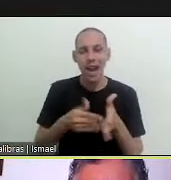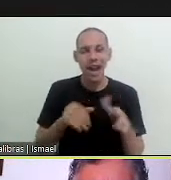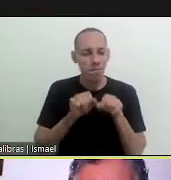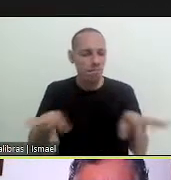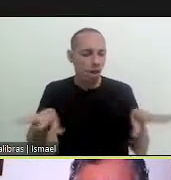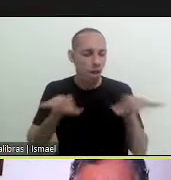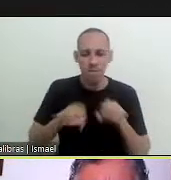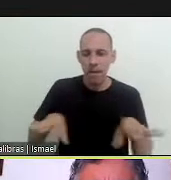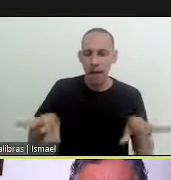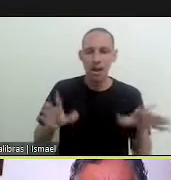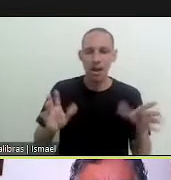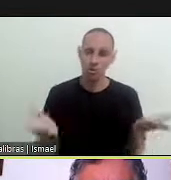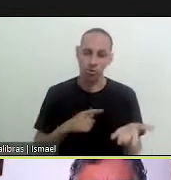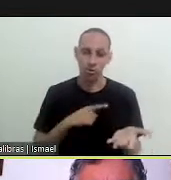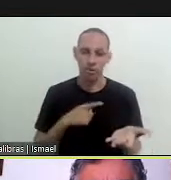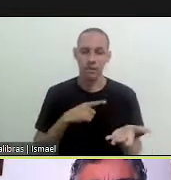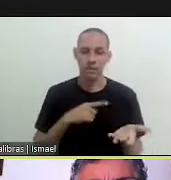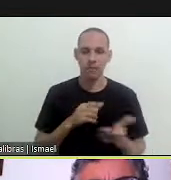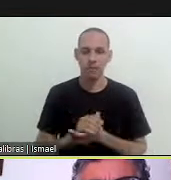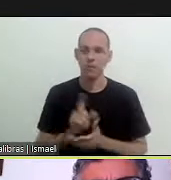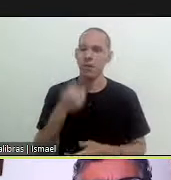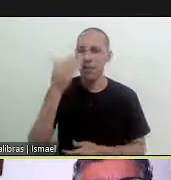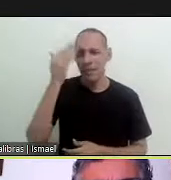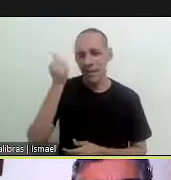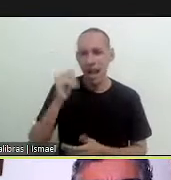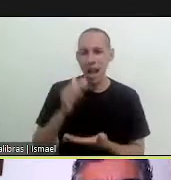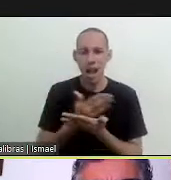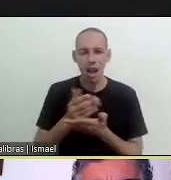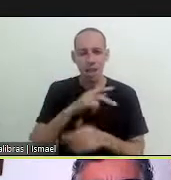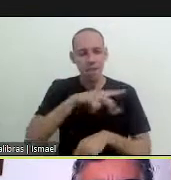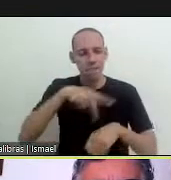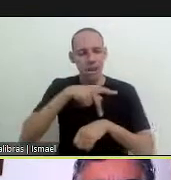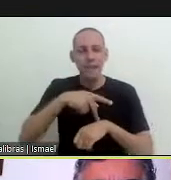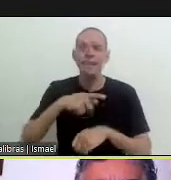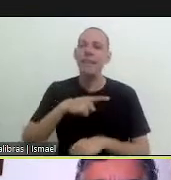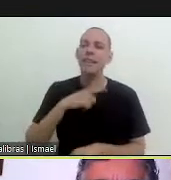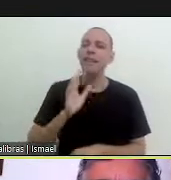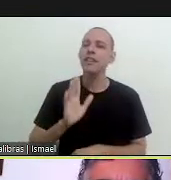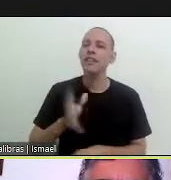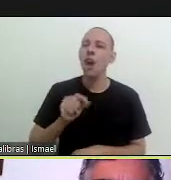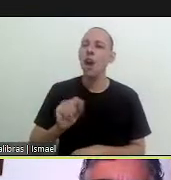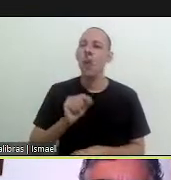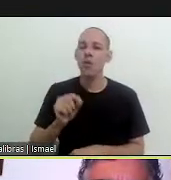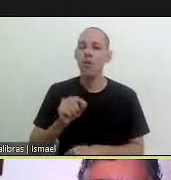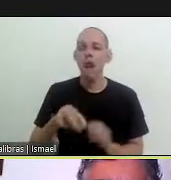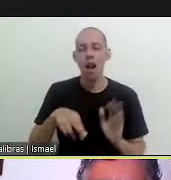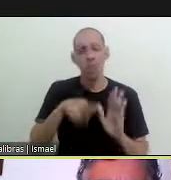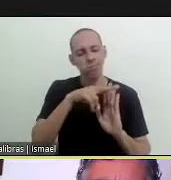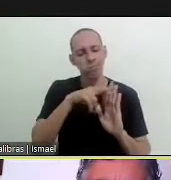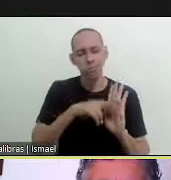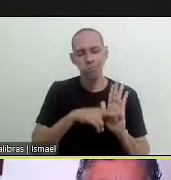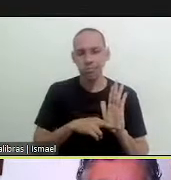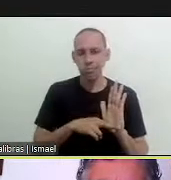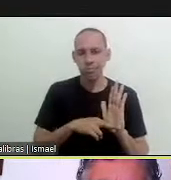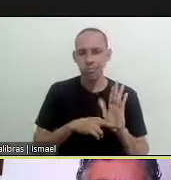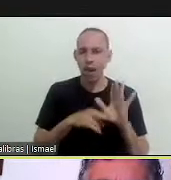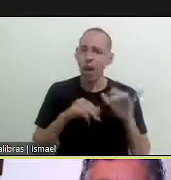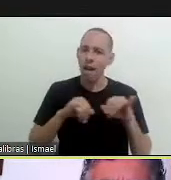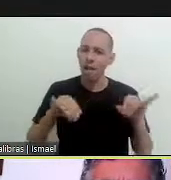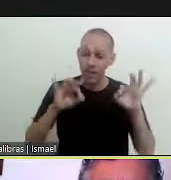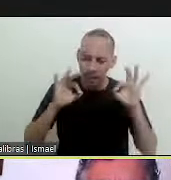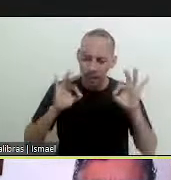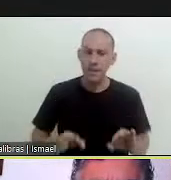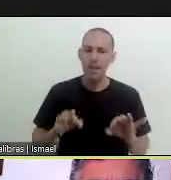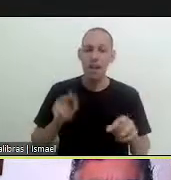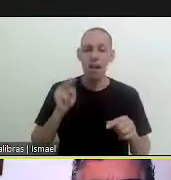stop the transmission forms which we currently have we know that some countries already have these rules in place for